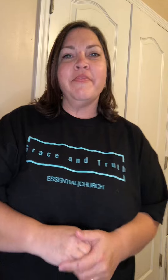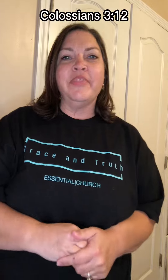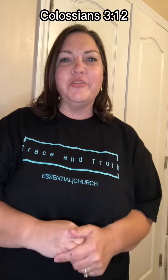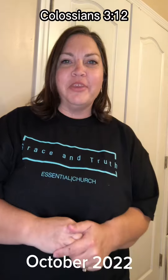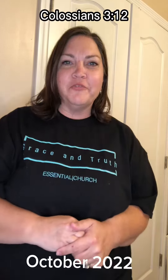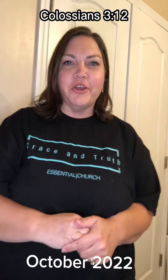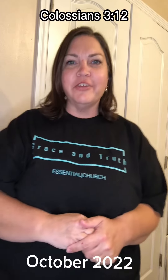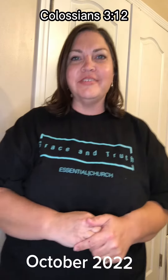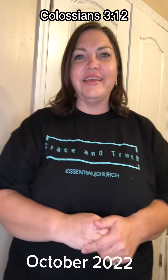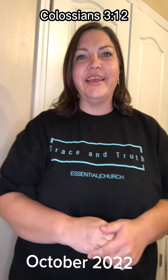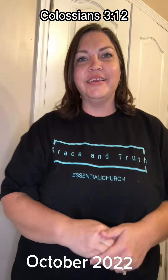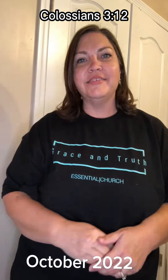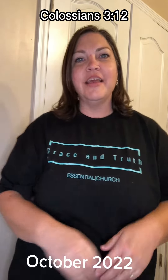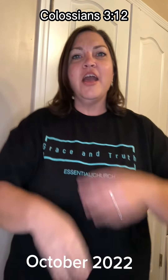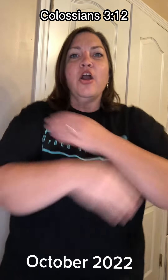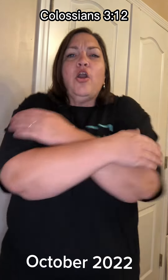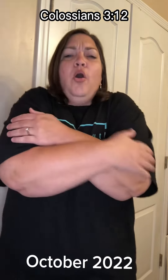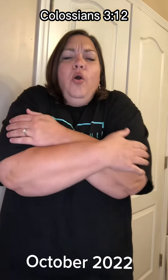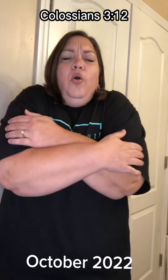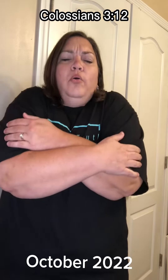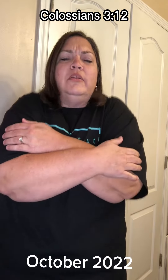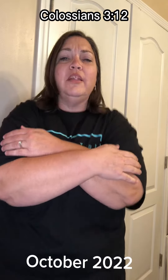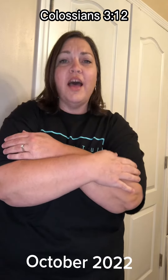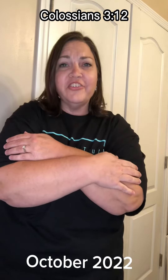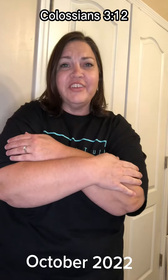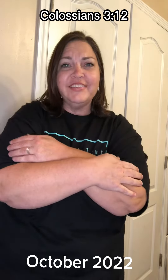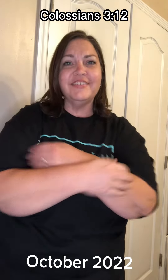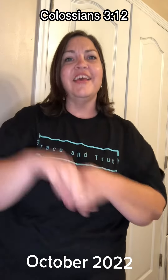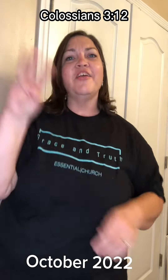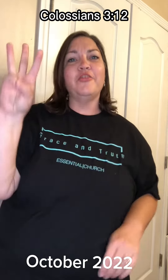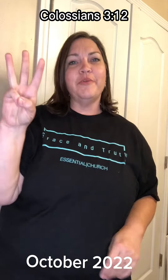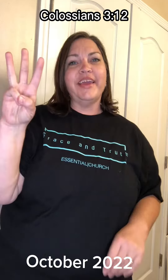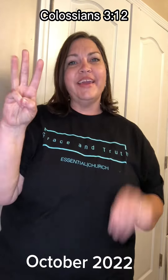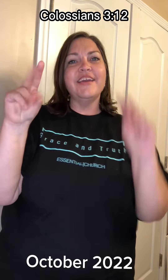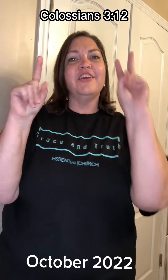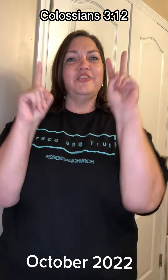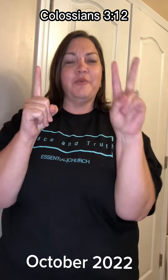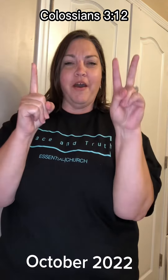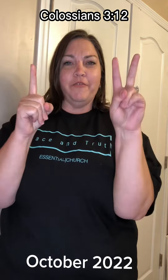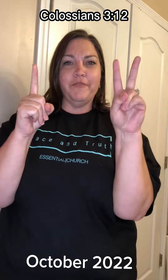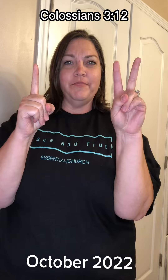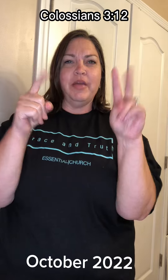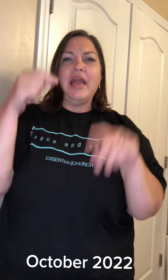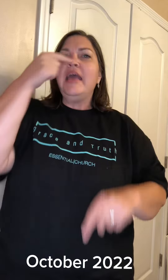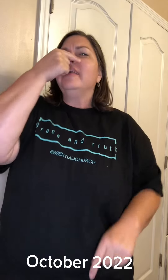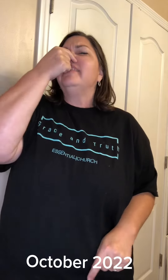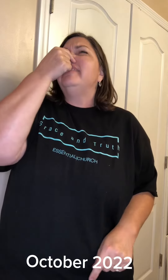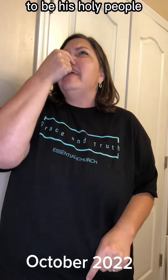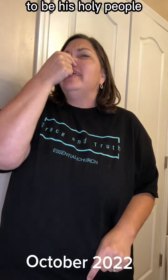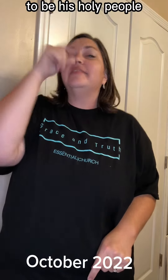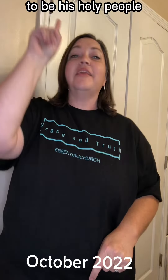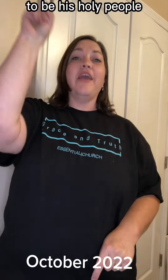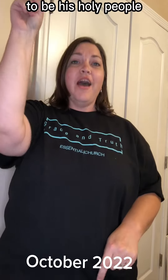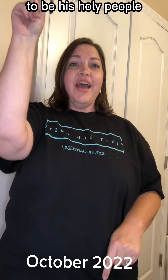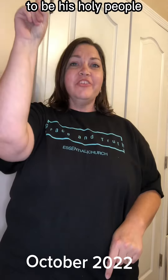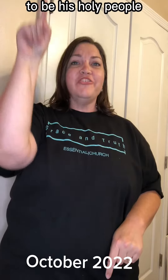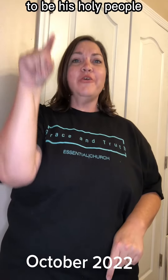This week's verse is Colossians 3.12. Since God chose